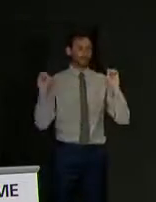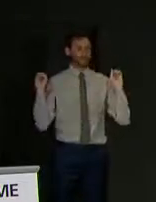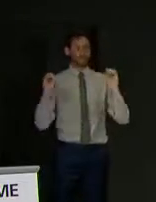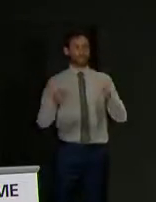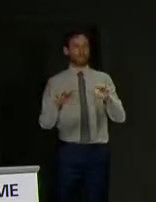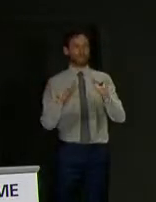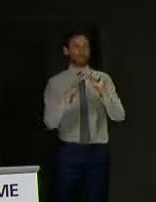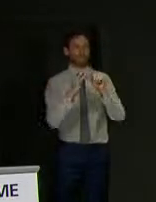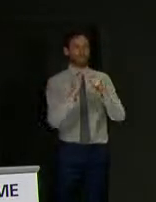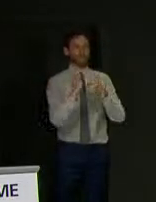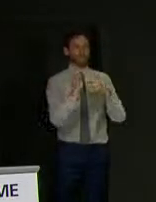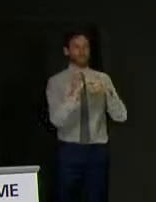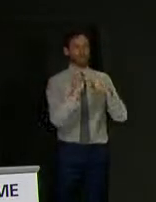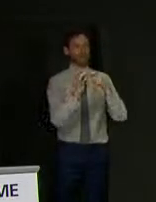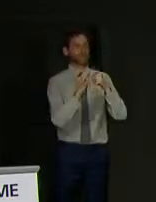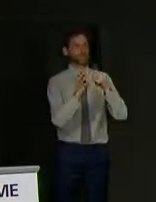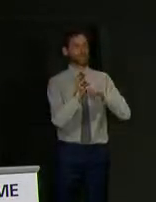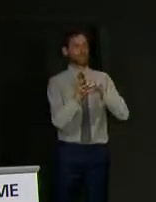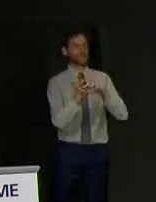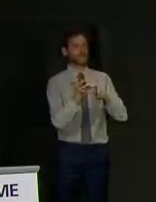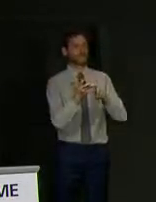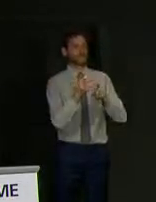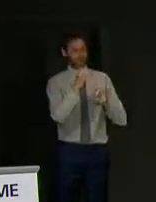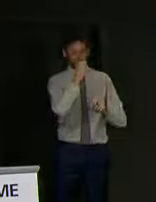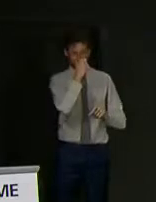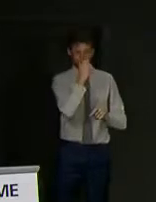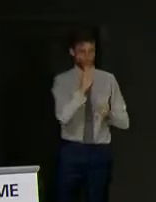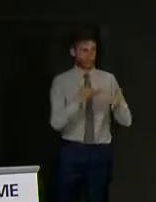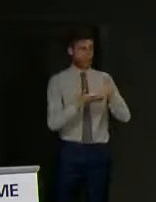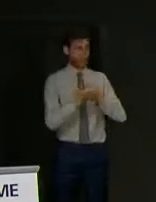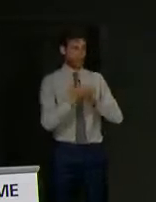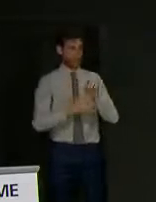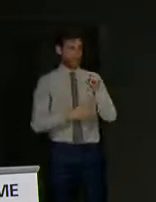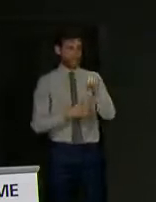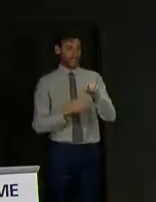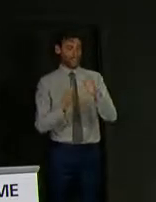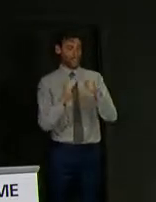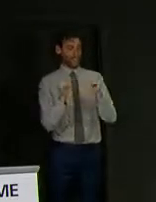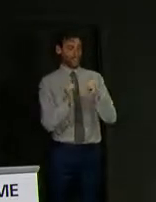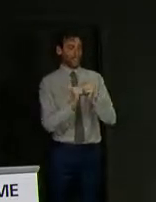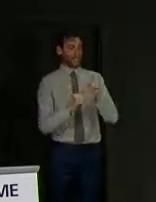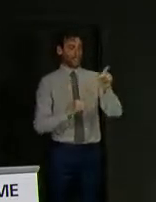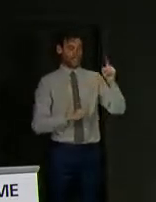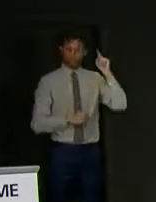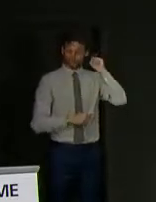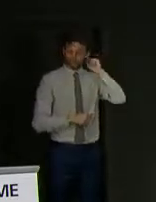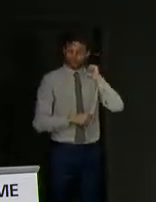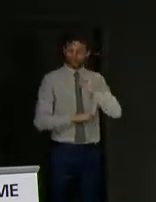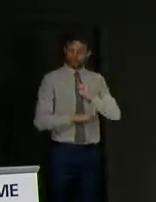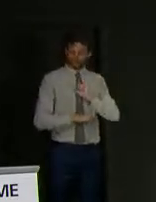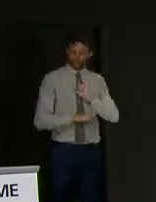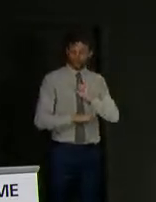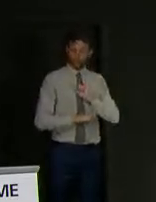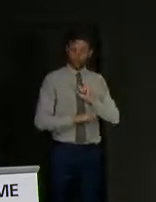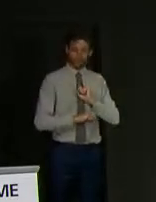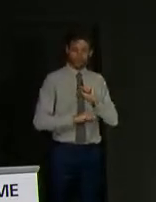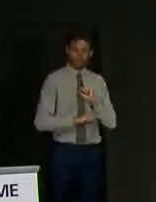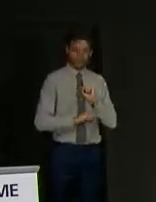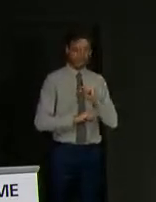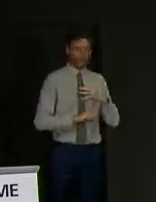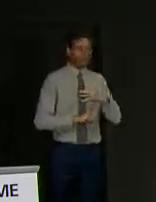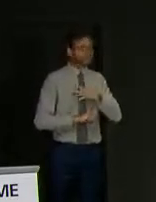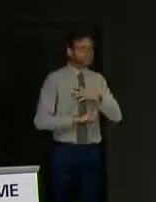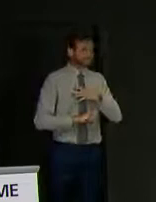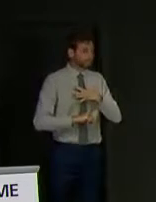Portobello. you must be going into this weekend with a real sense of trepidation